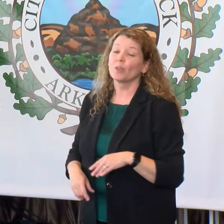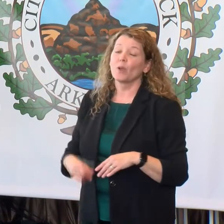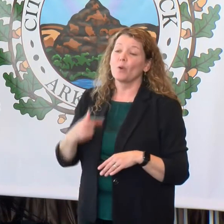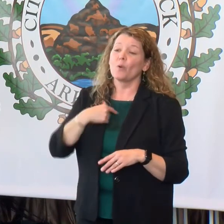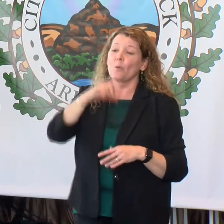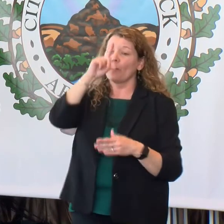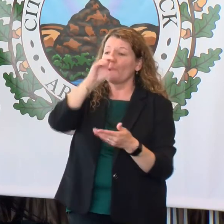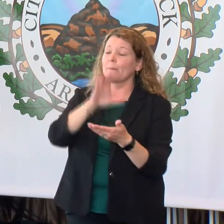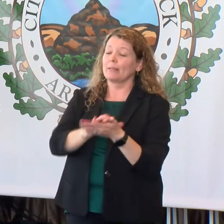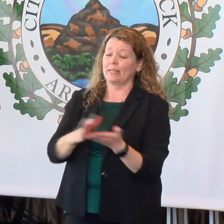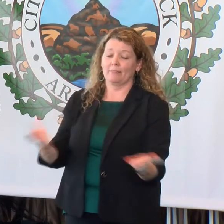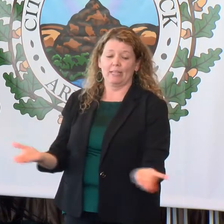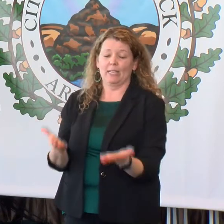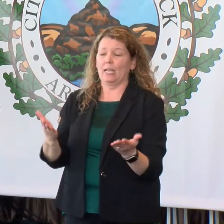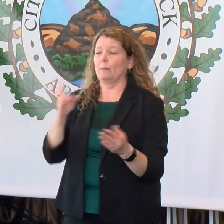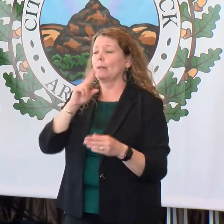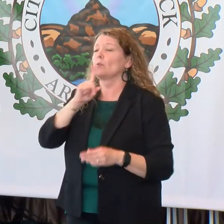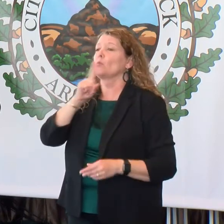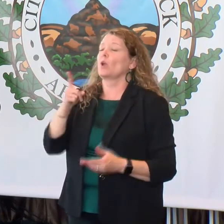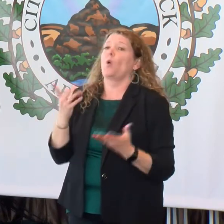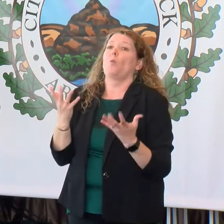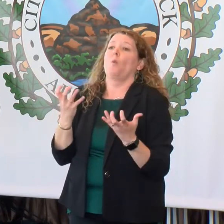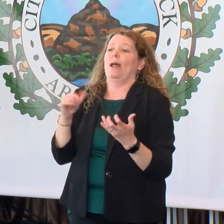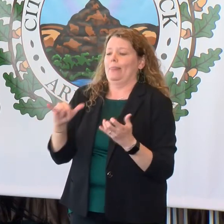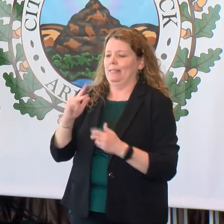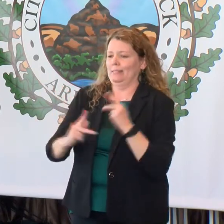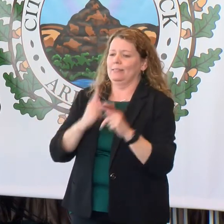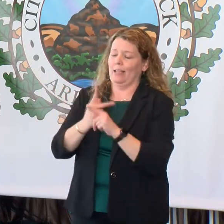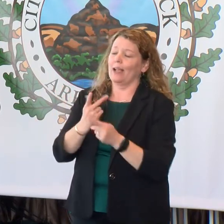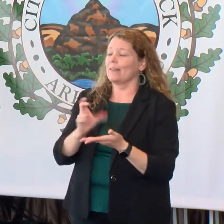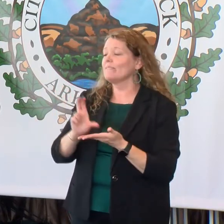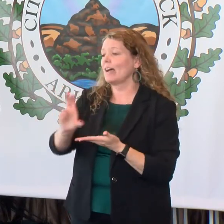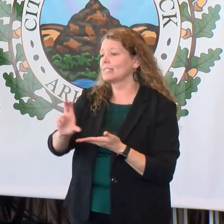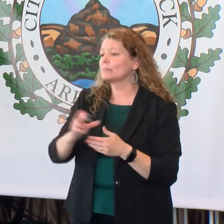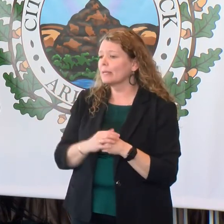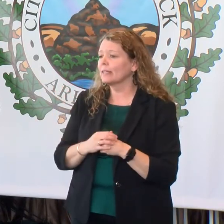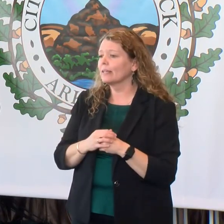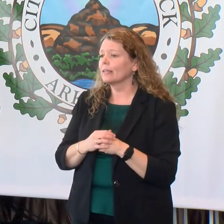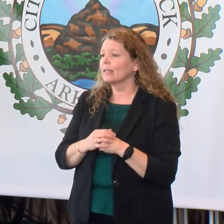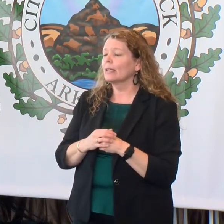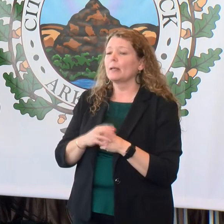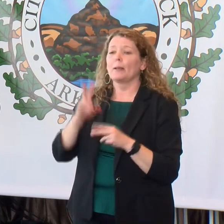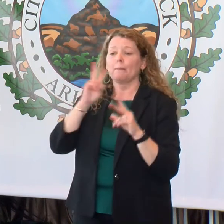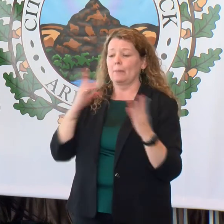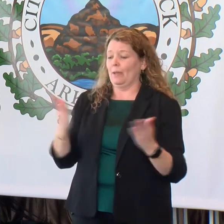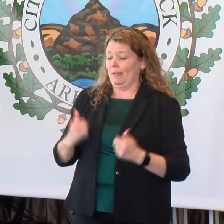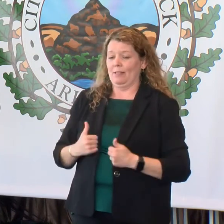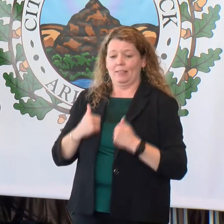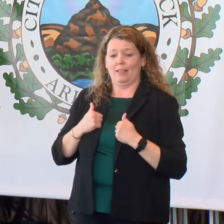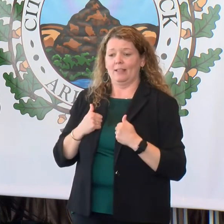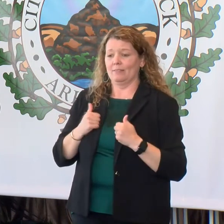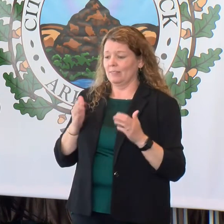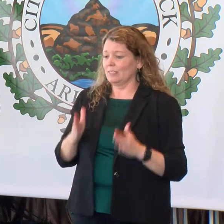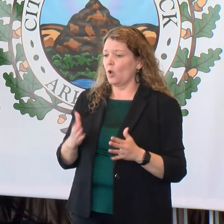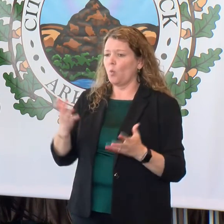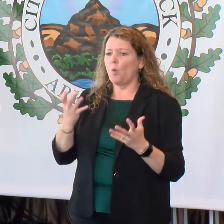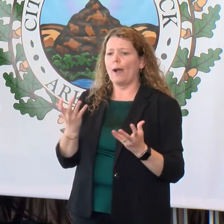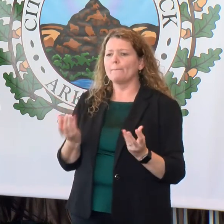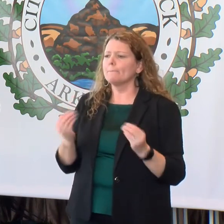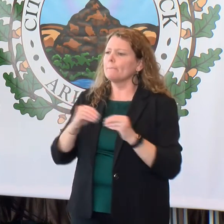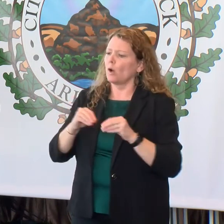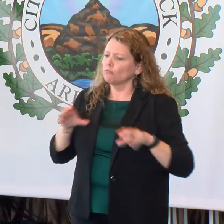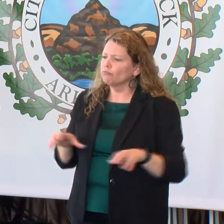have been yearning for this type of investment. The residents have been yearning to do more in their home.